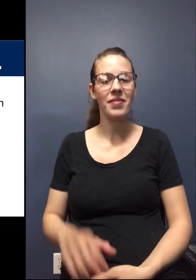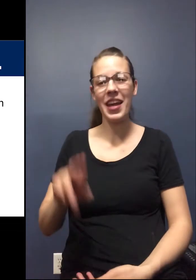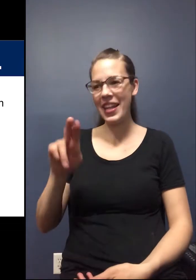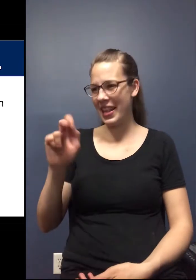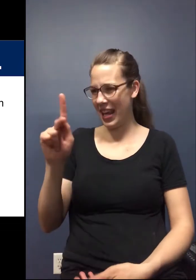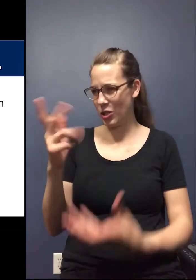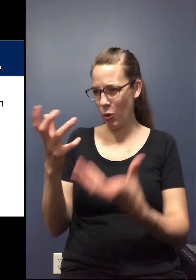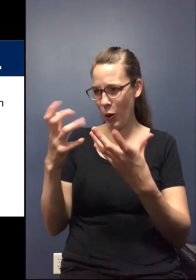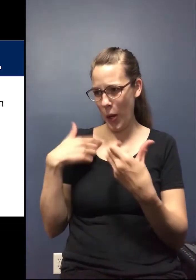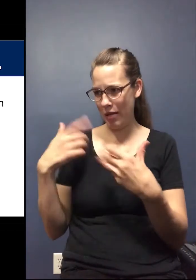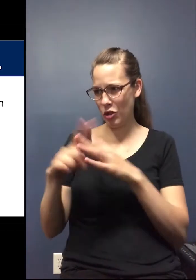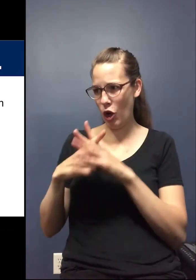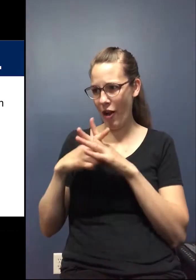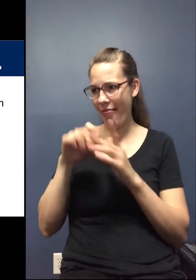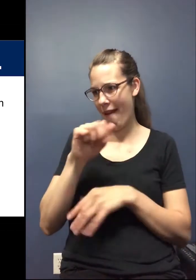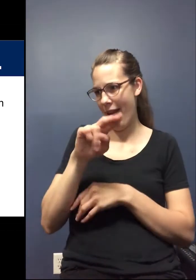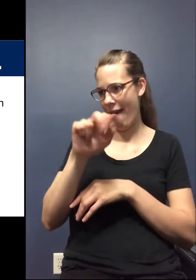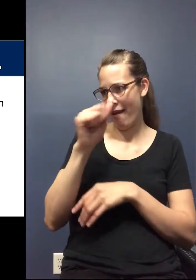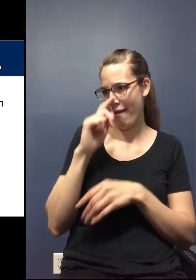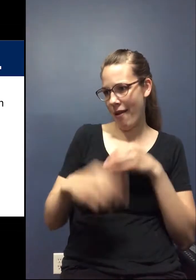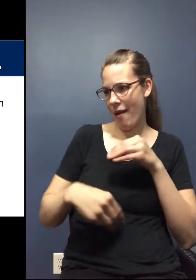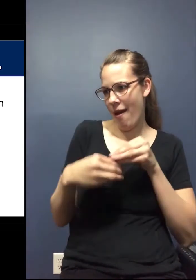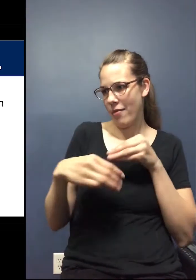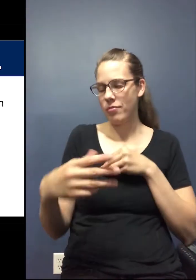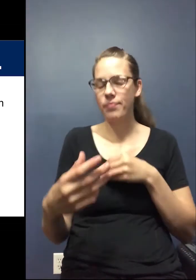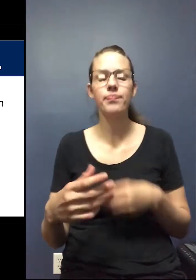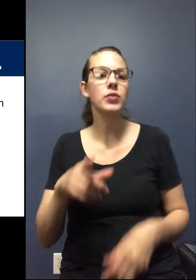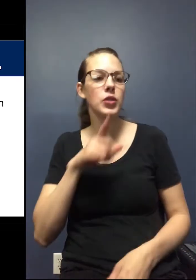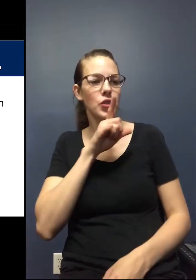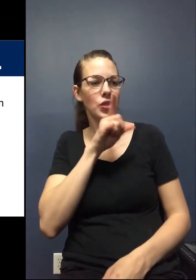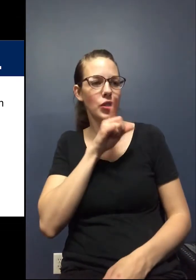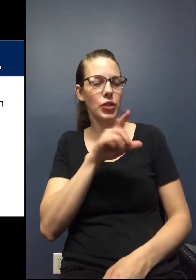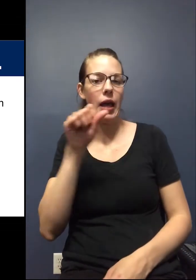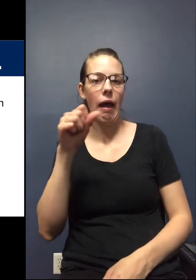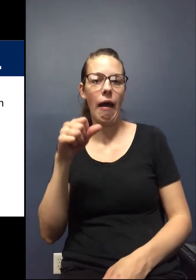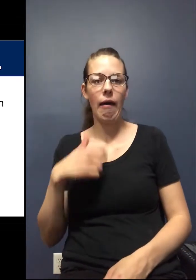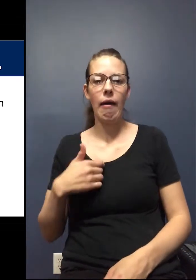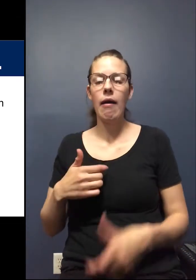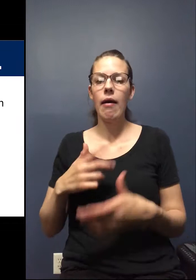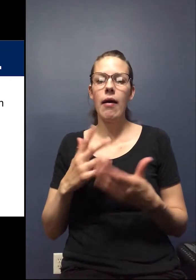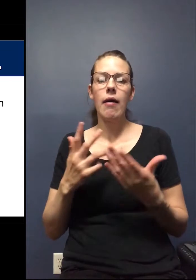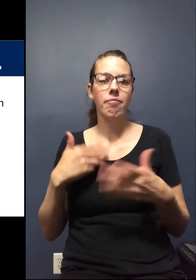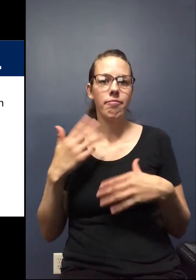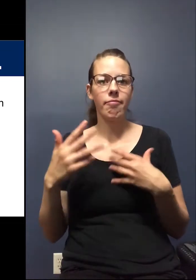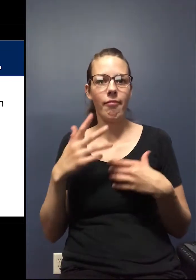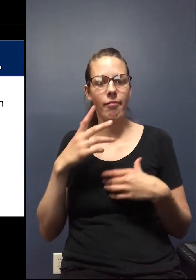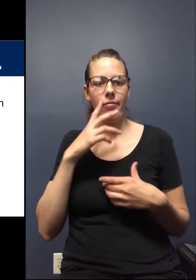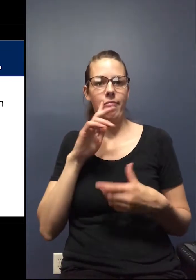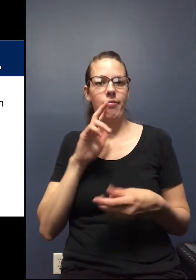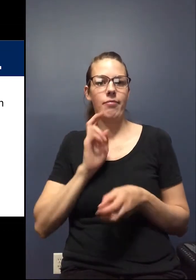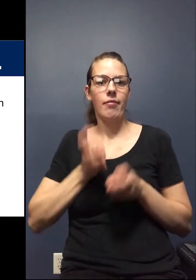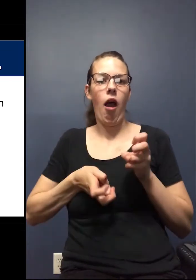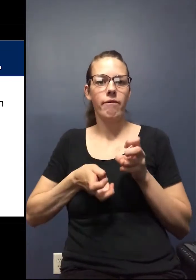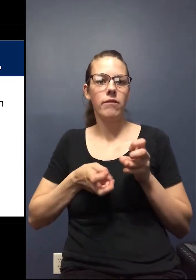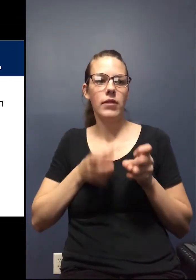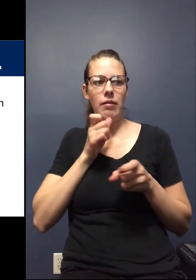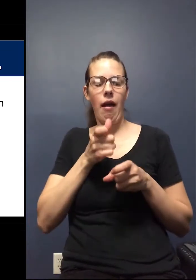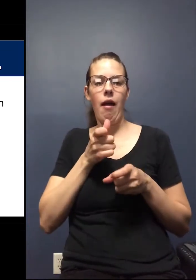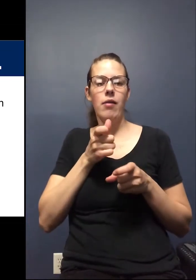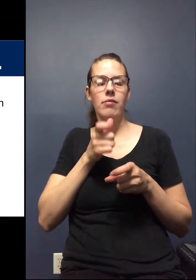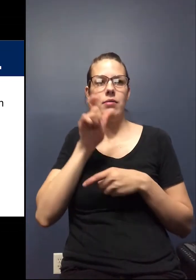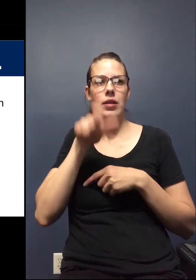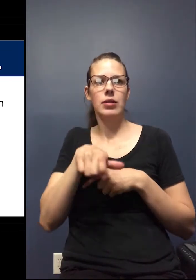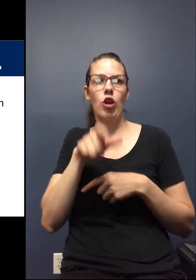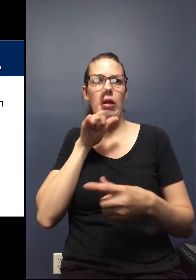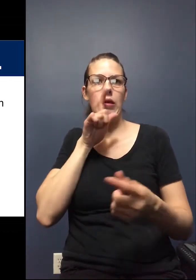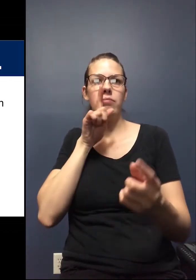Nick, do you want to start, and then maybe Anna can fill in? Yeah, sure. I mean, I think the tricky thing is there's not necessarily